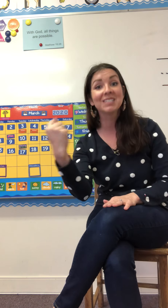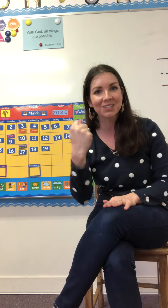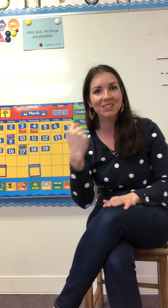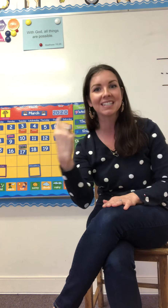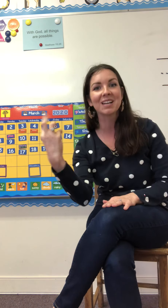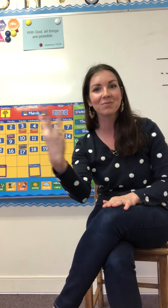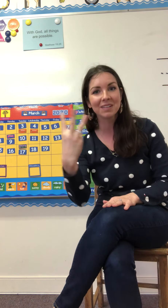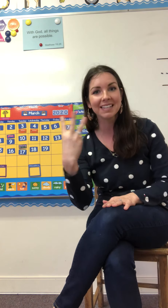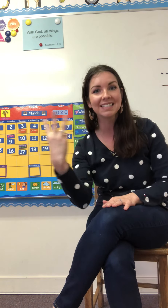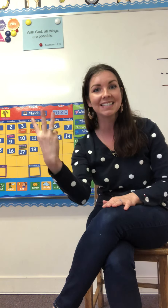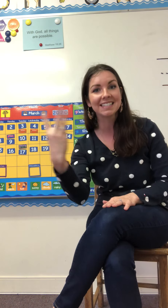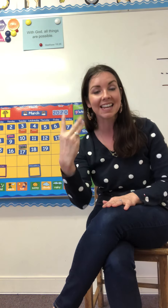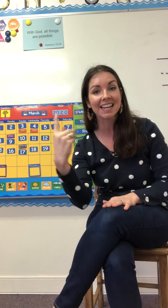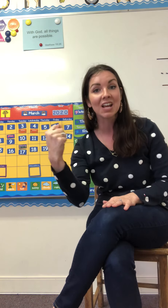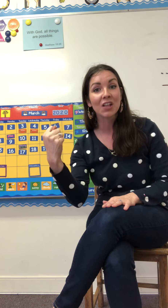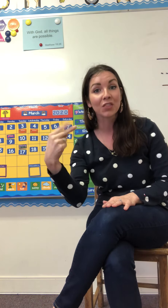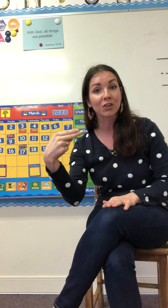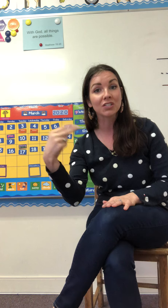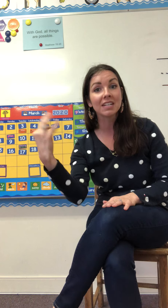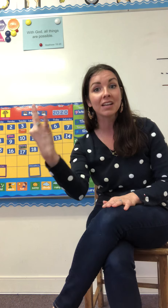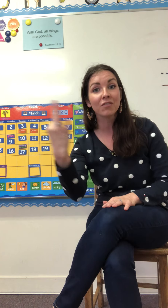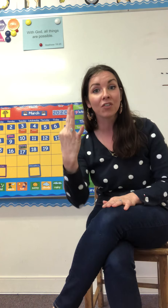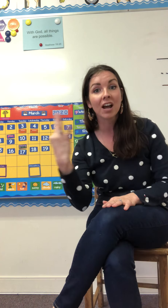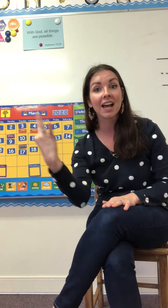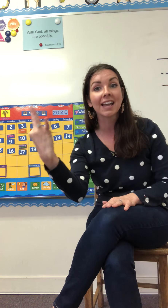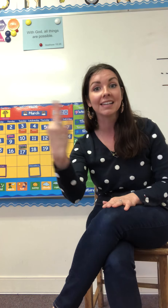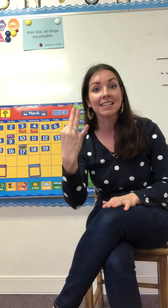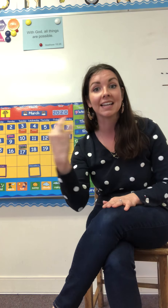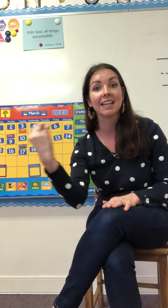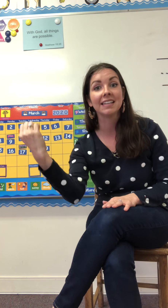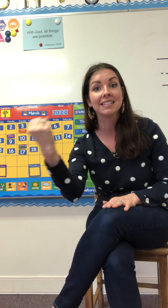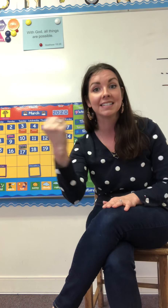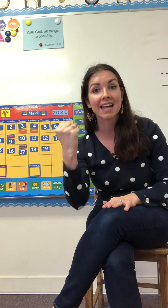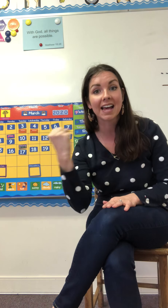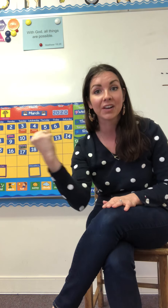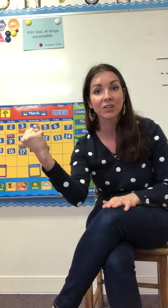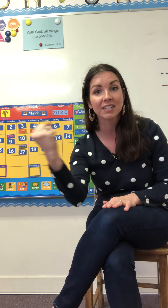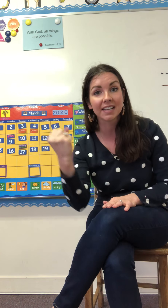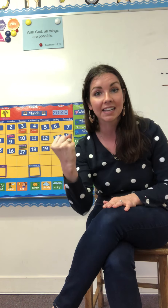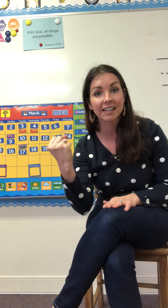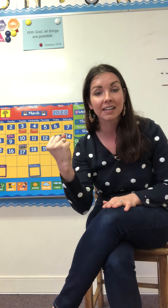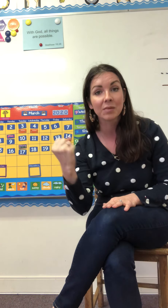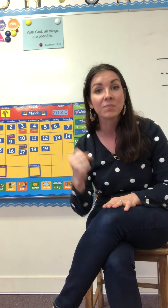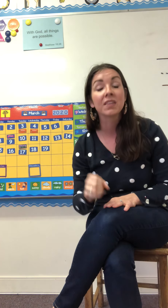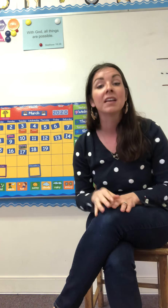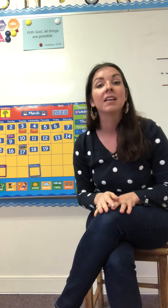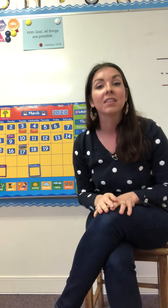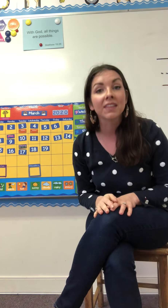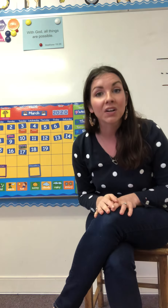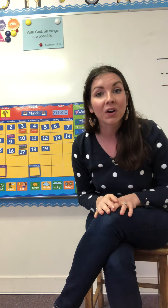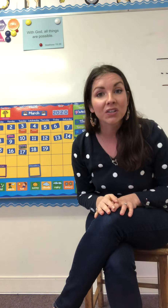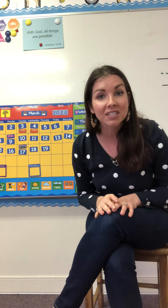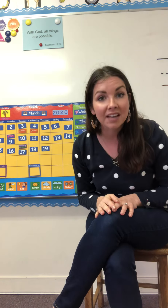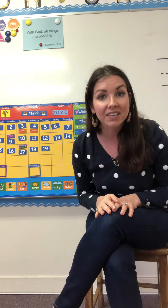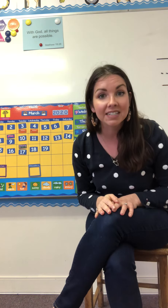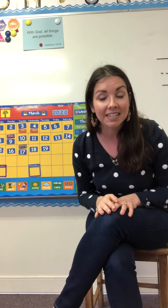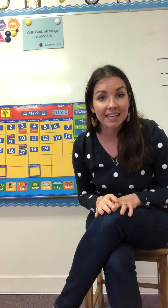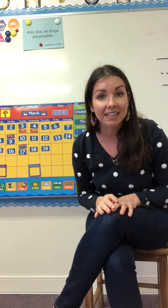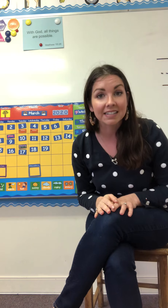Tuesday, Wednesday, Thursday, Friday, Saturday. There are seven days.